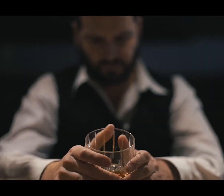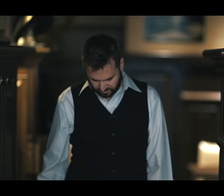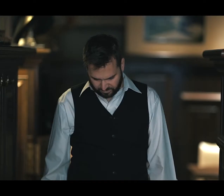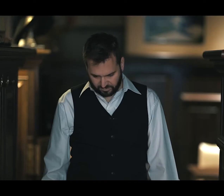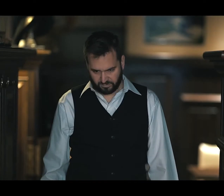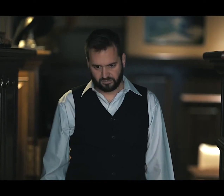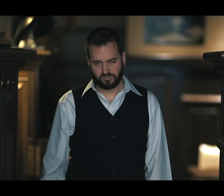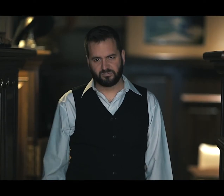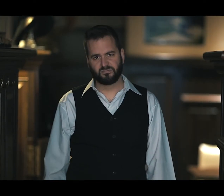go to the next episode.